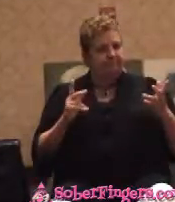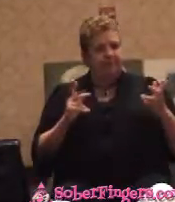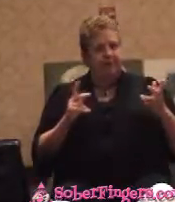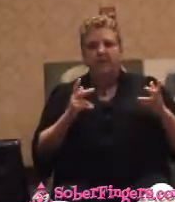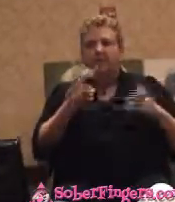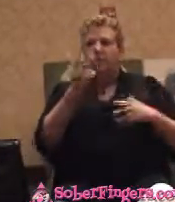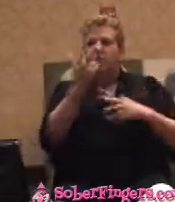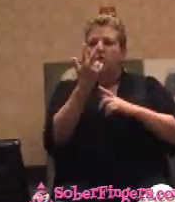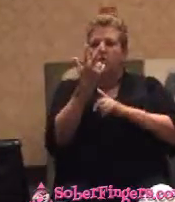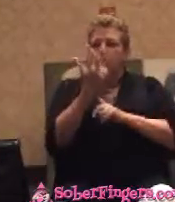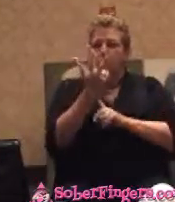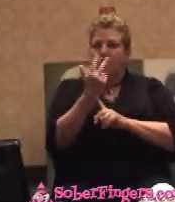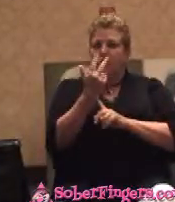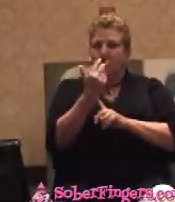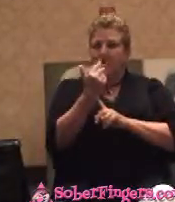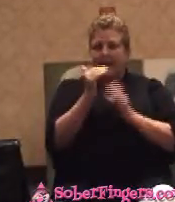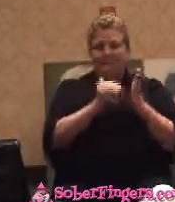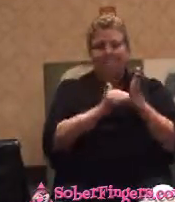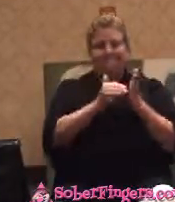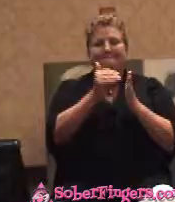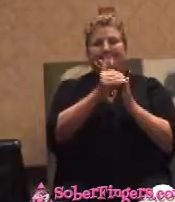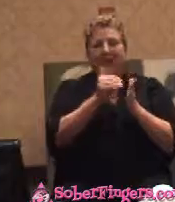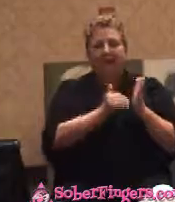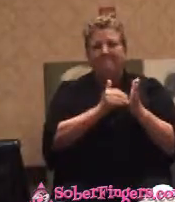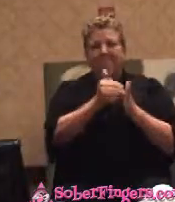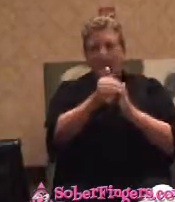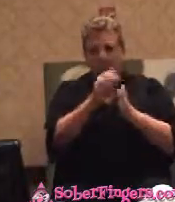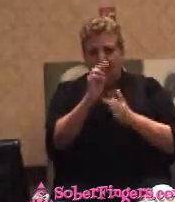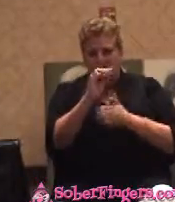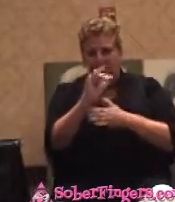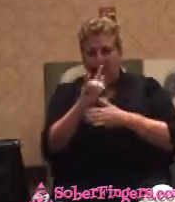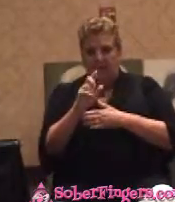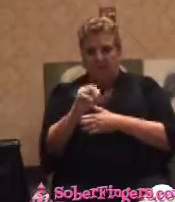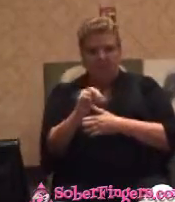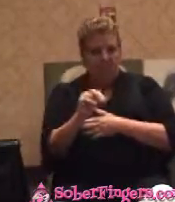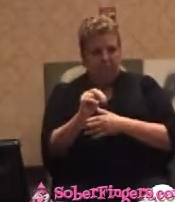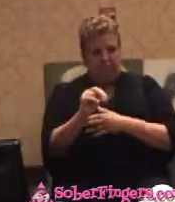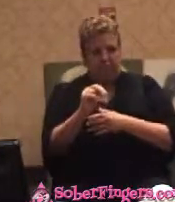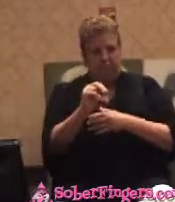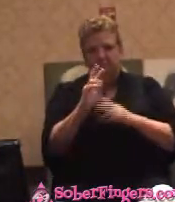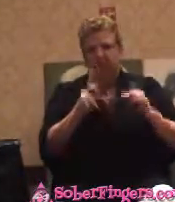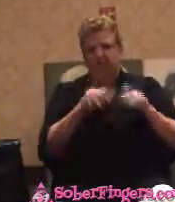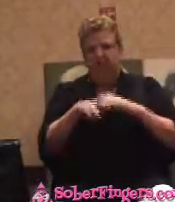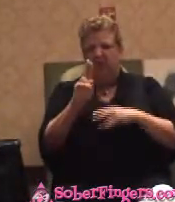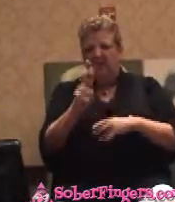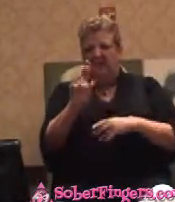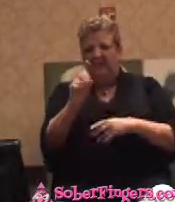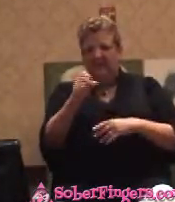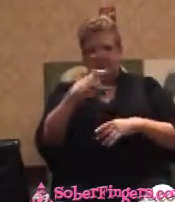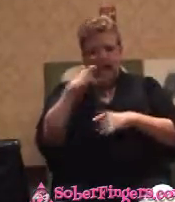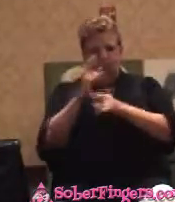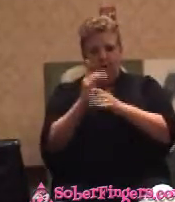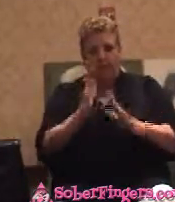million alcoholics in the United States by some kind of estimate. Two million are in alcoholics and violence.